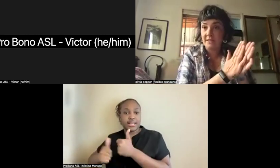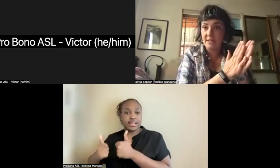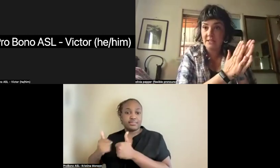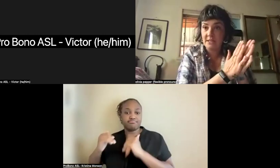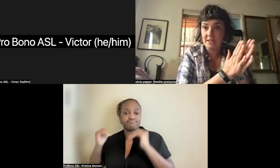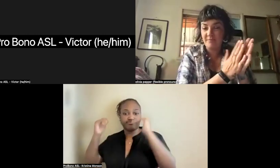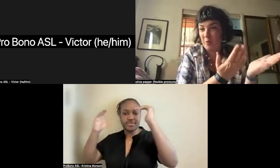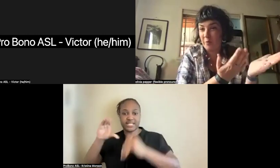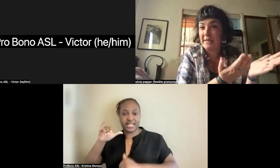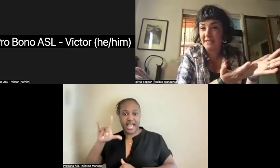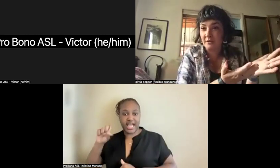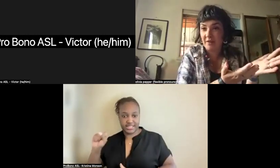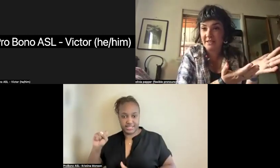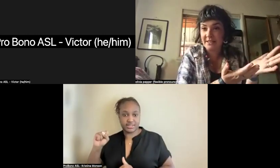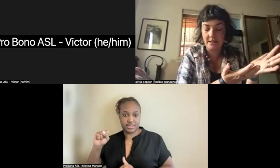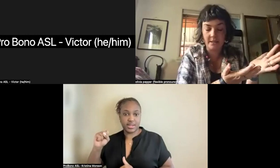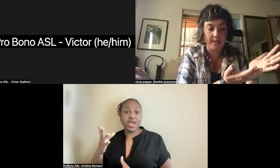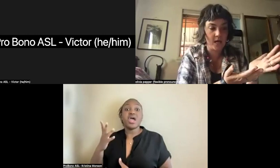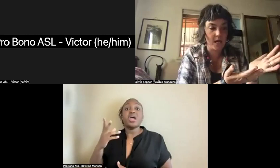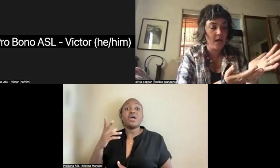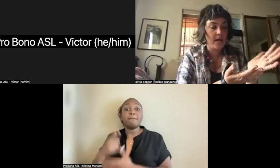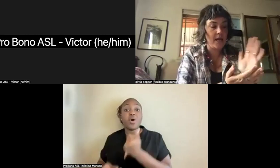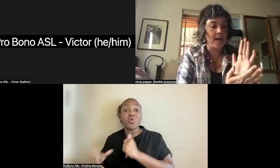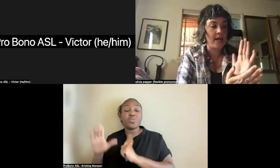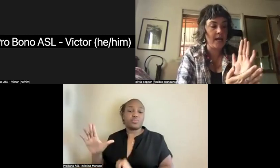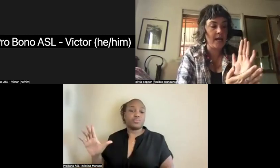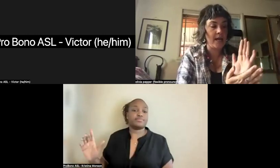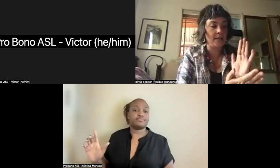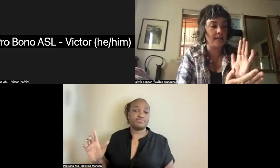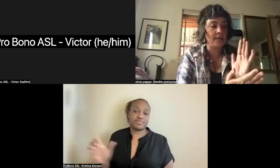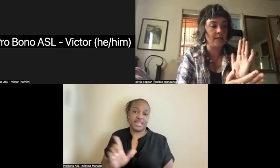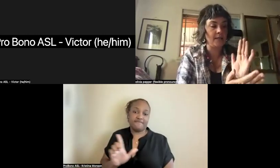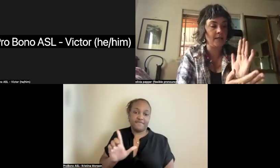leftists, what we would consider leftists today, and